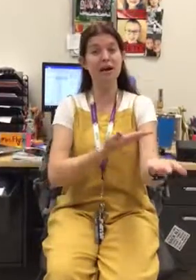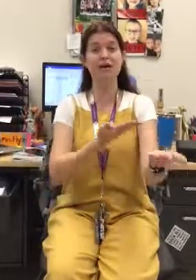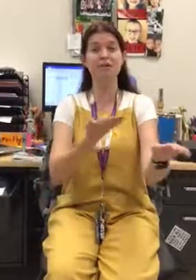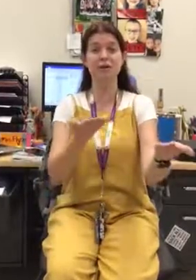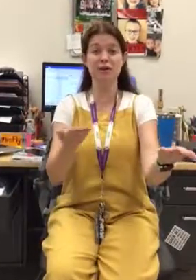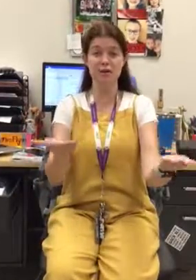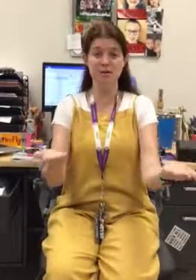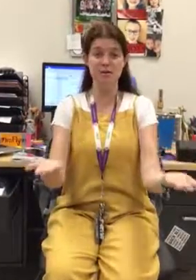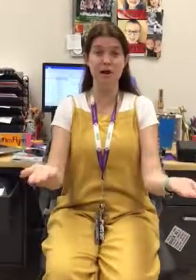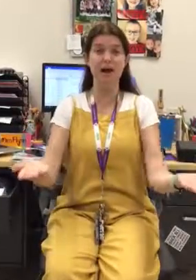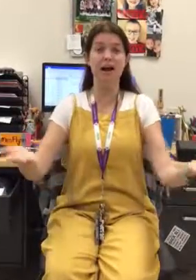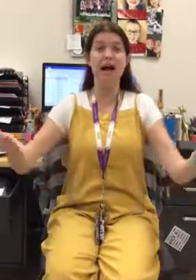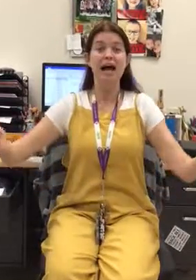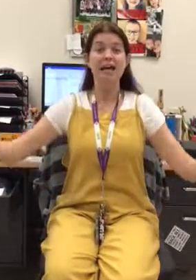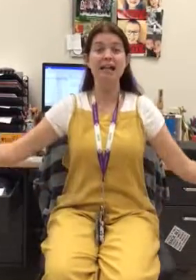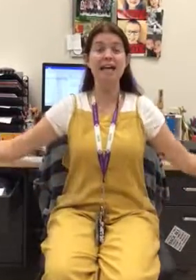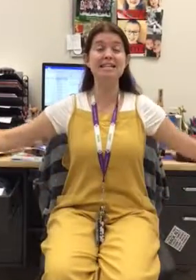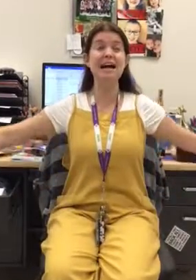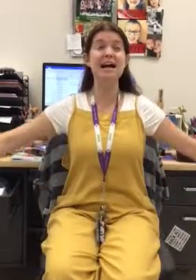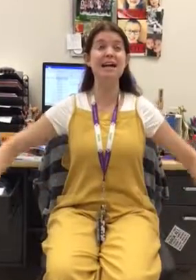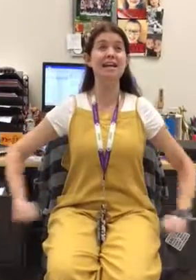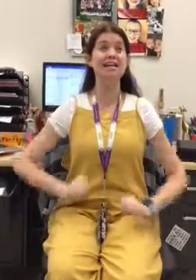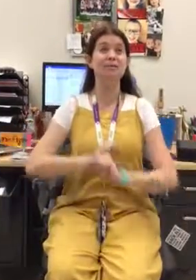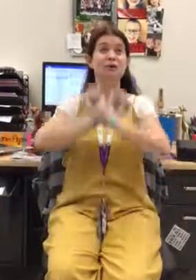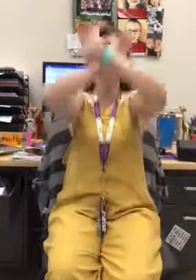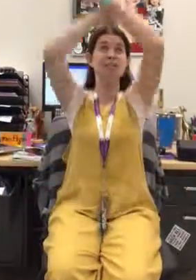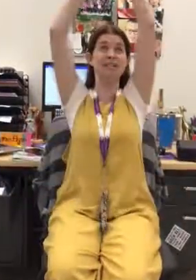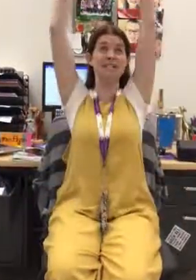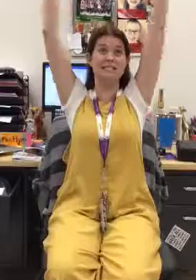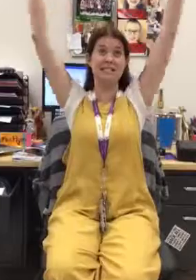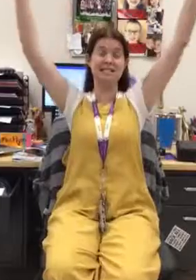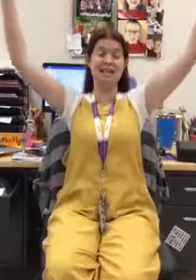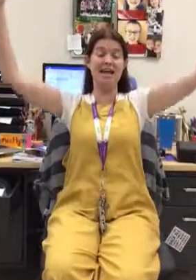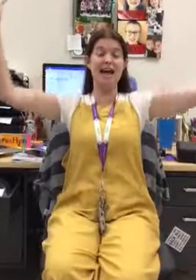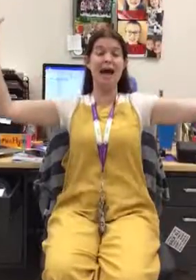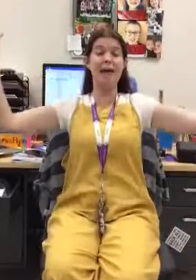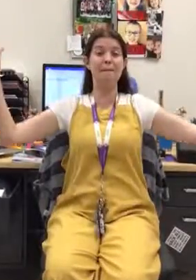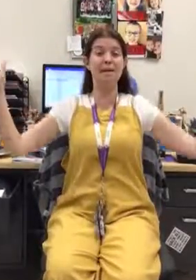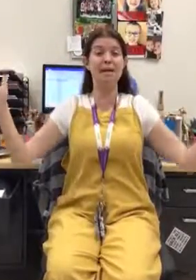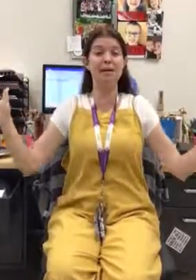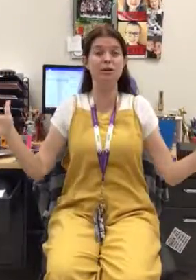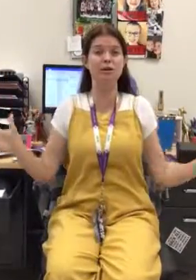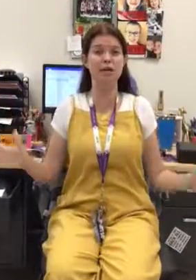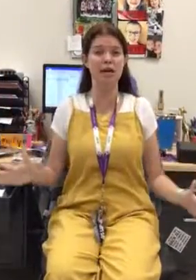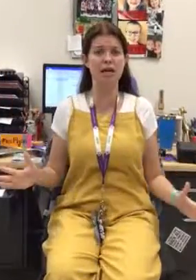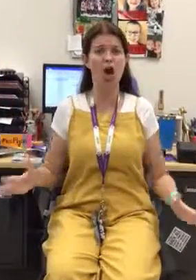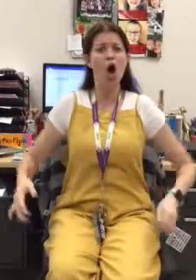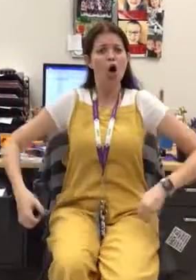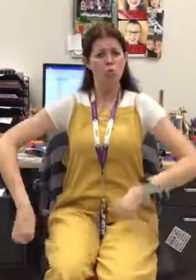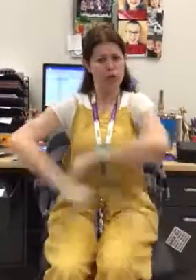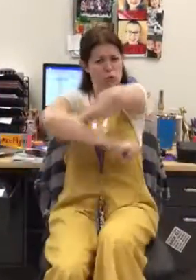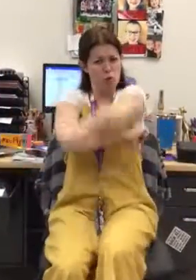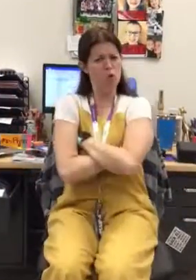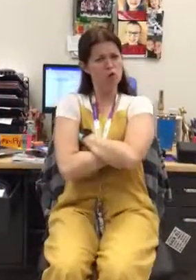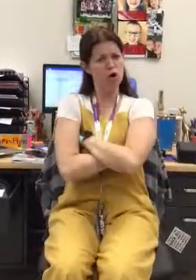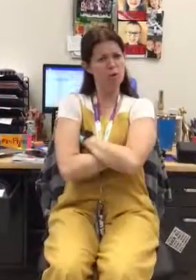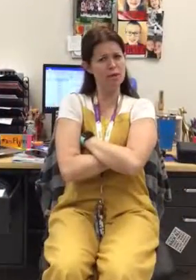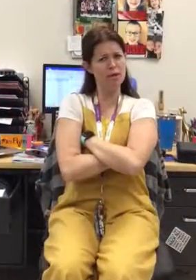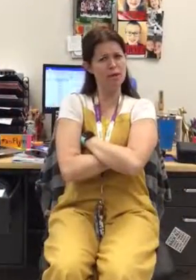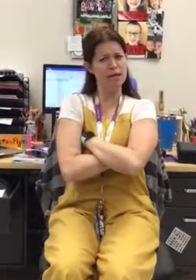you are. Glad tidings for Christmas and a Happy New Year. We won't go until we